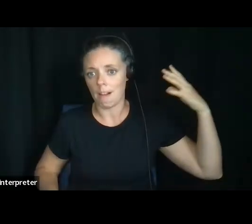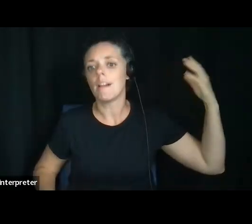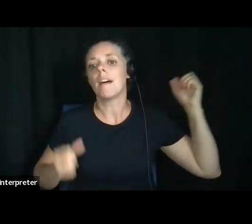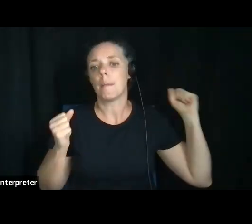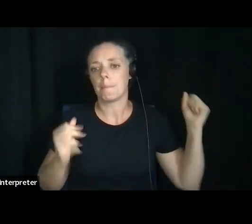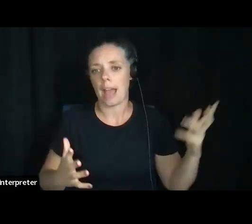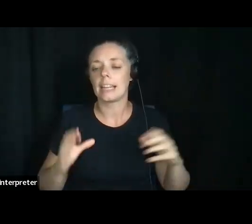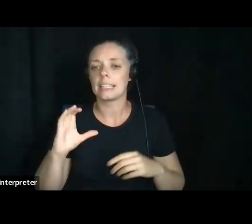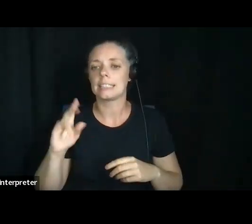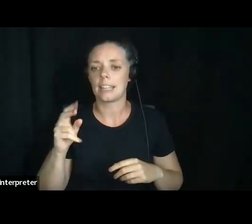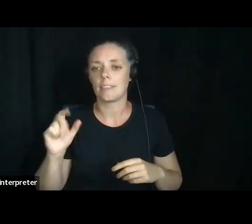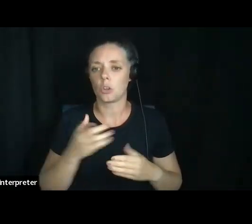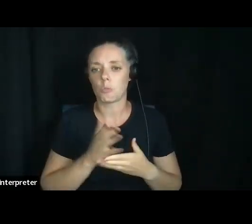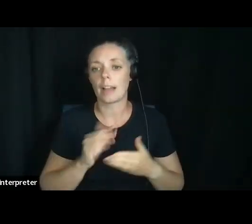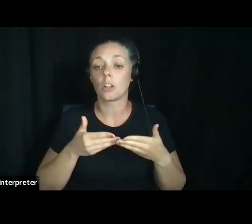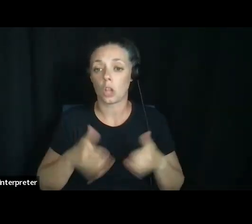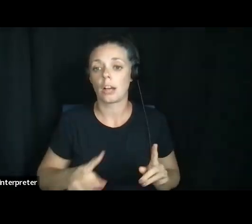a person who has a guardian appointed.